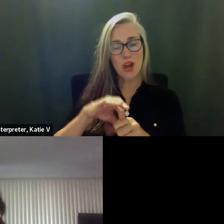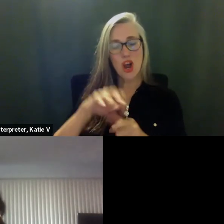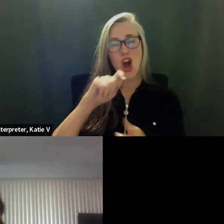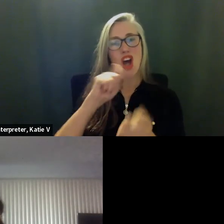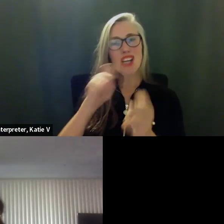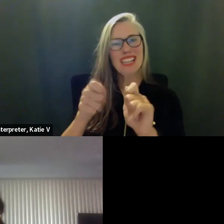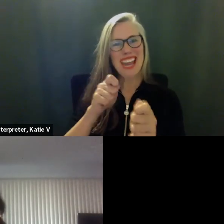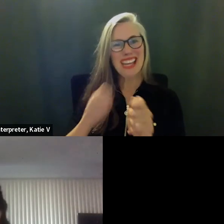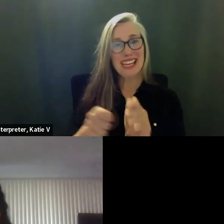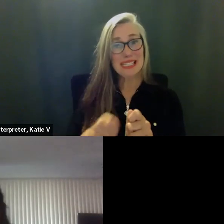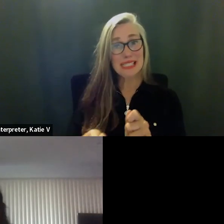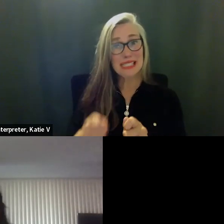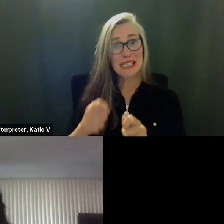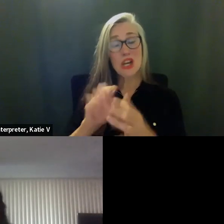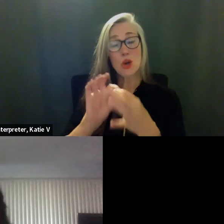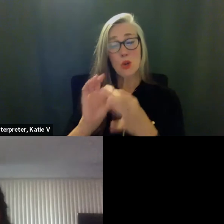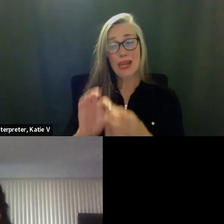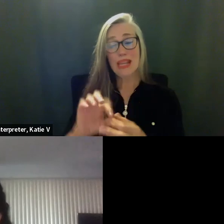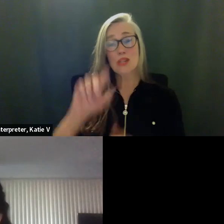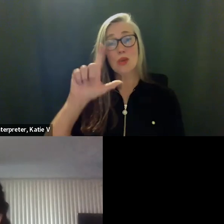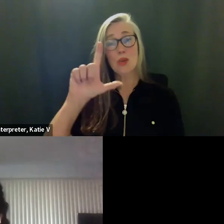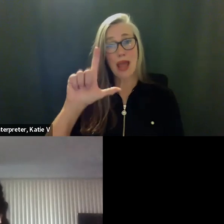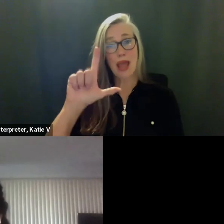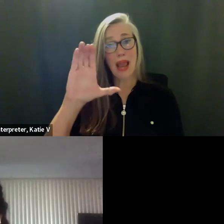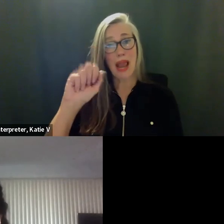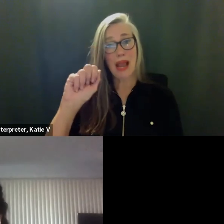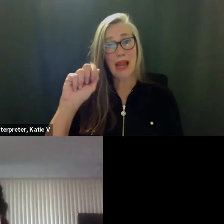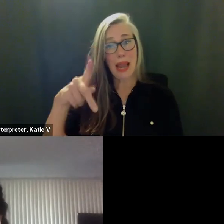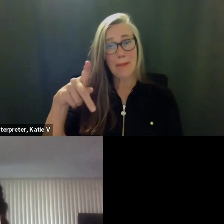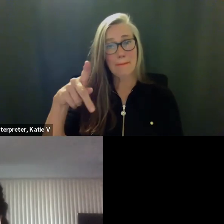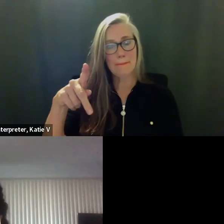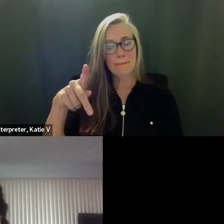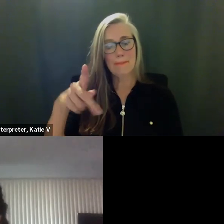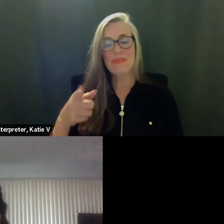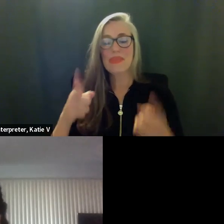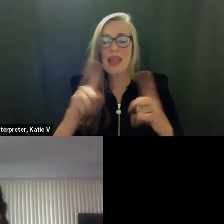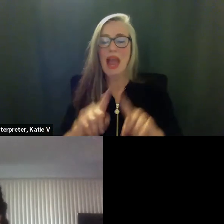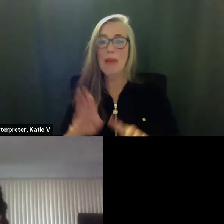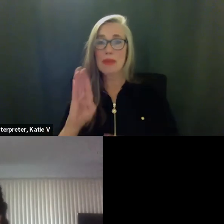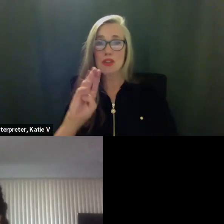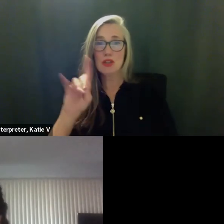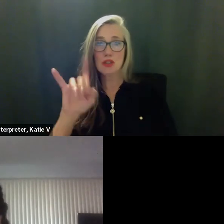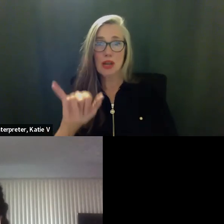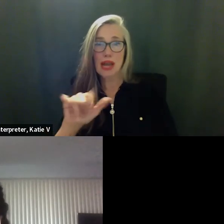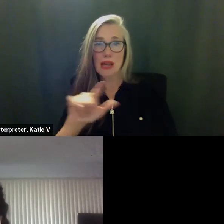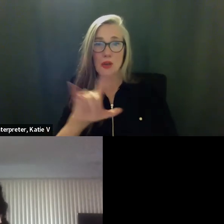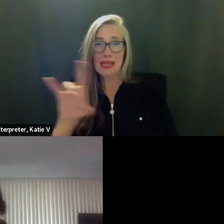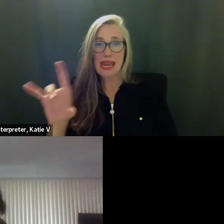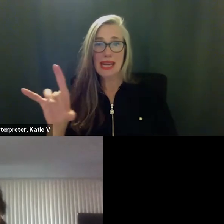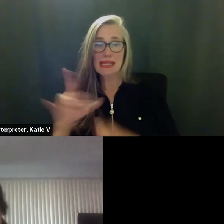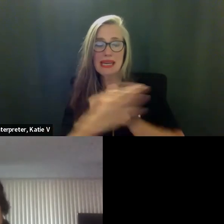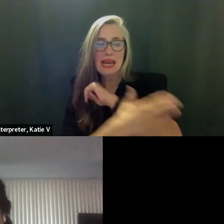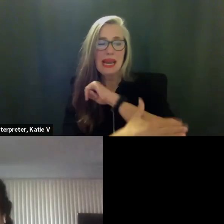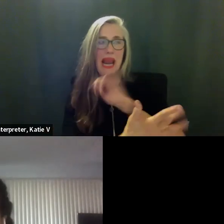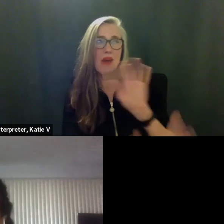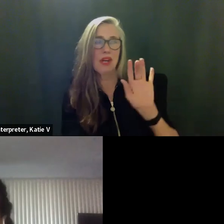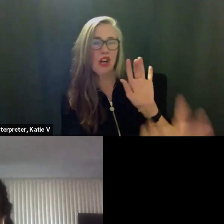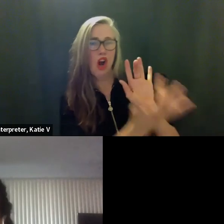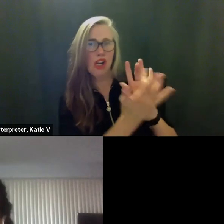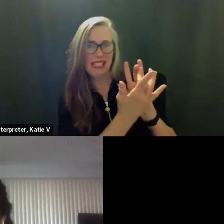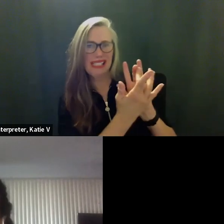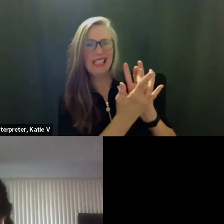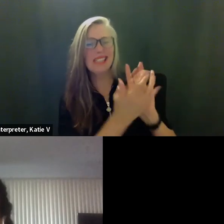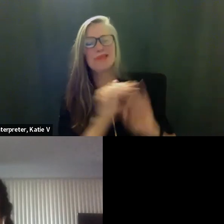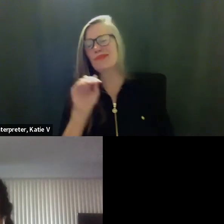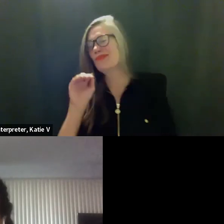our on our lcap uh so on july 28th the county office contacted us stating